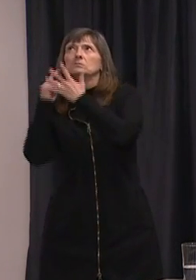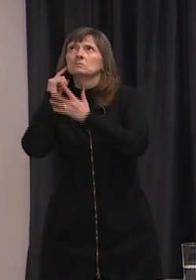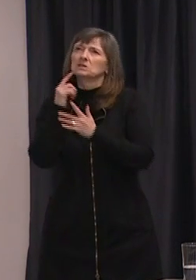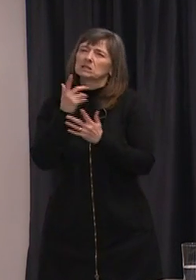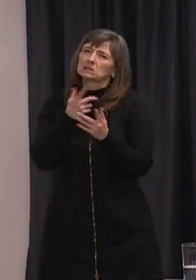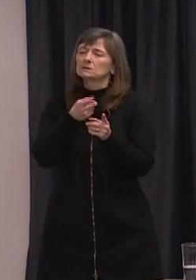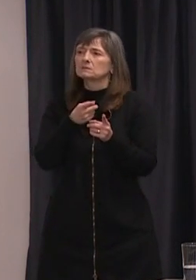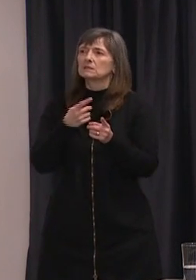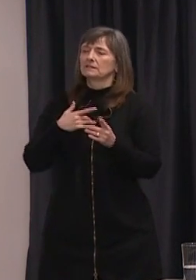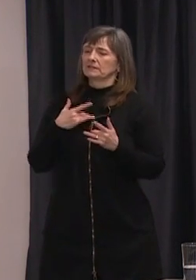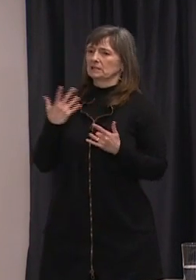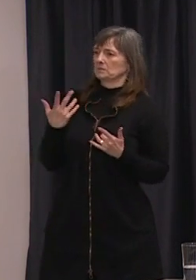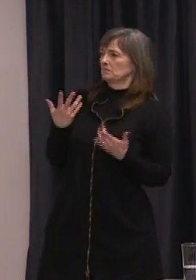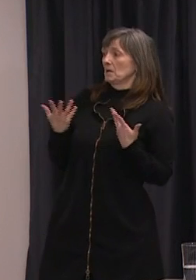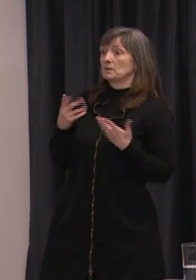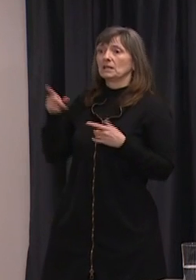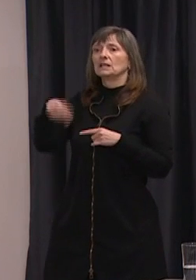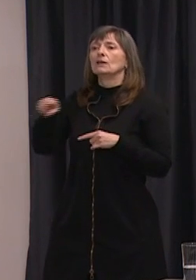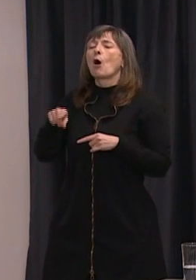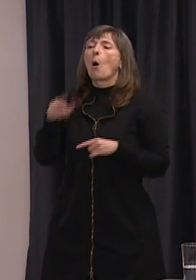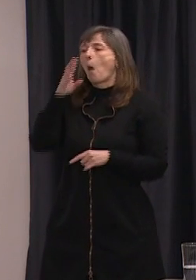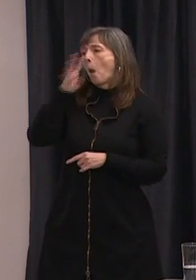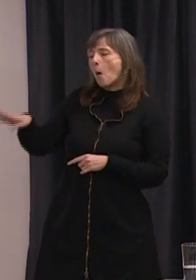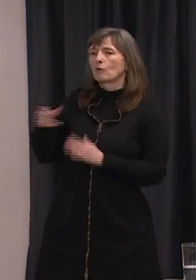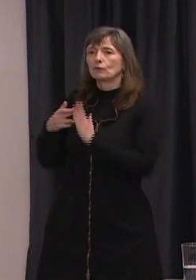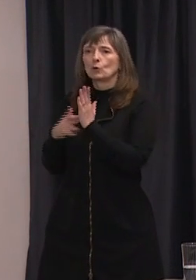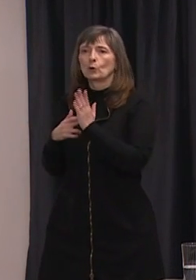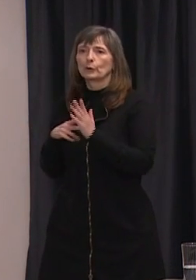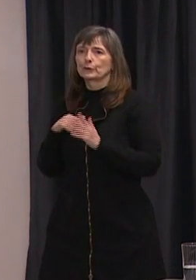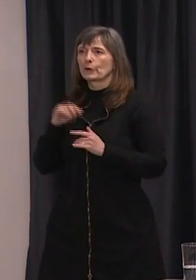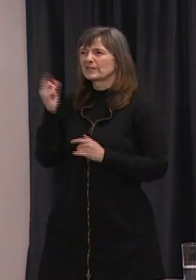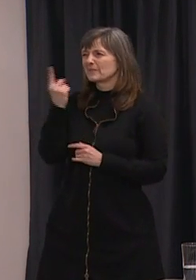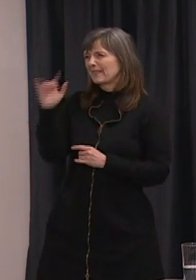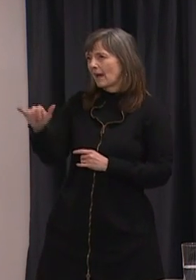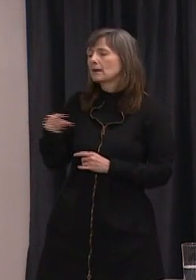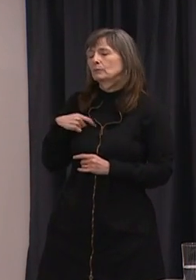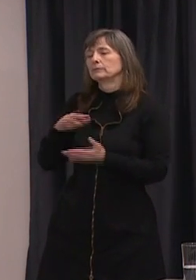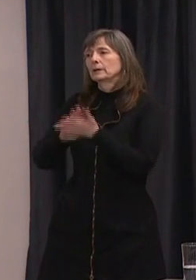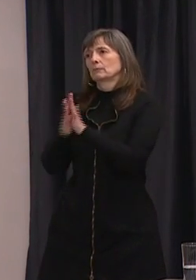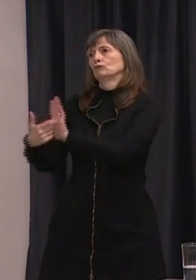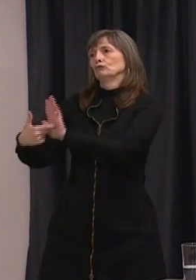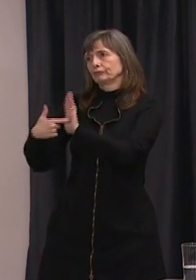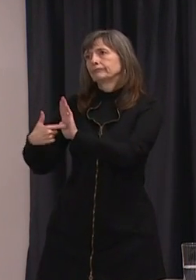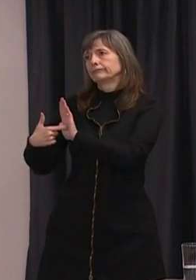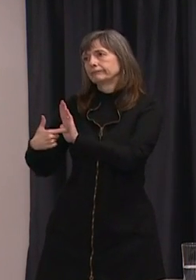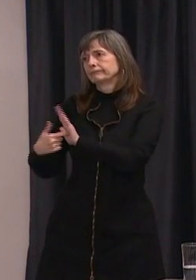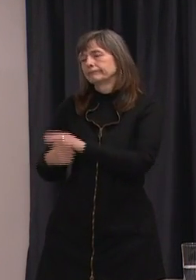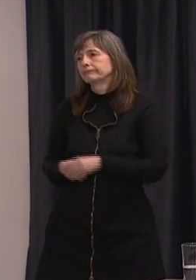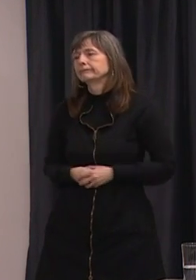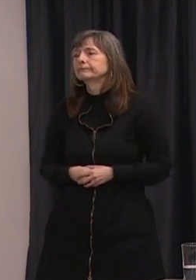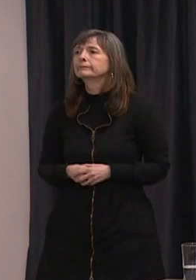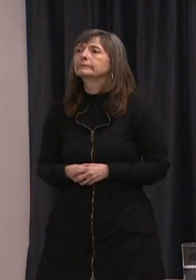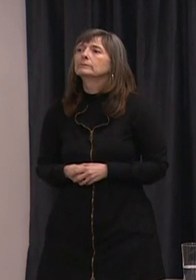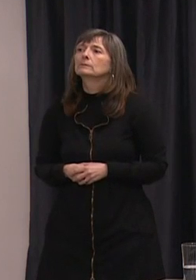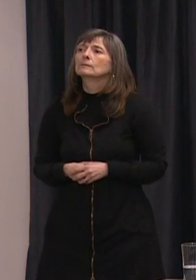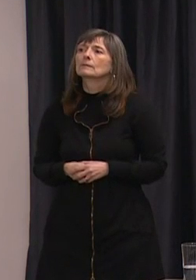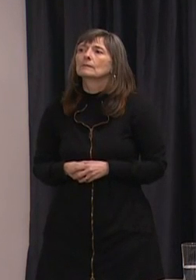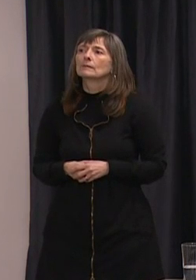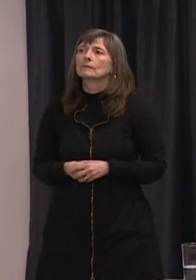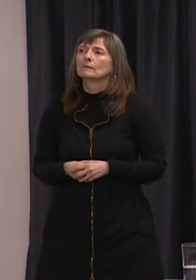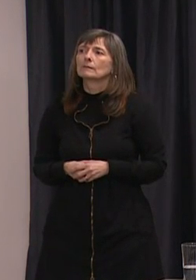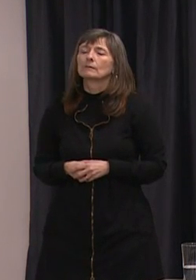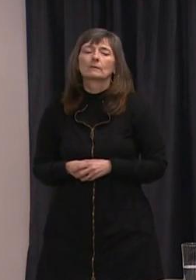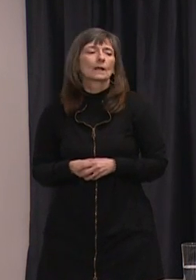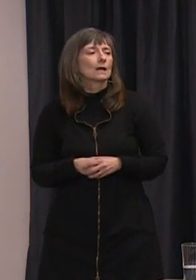people weren't complying, for example, with recommendations, then we may have to consider that. There has been